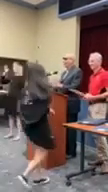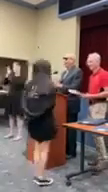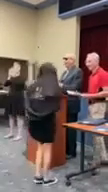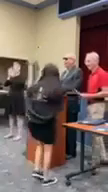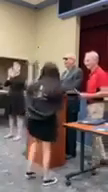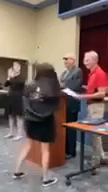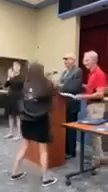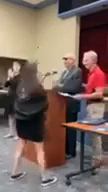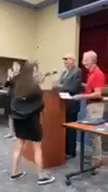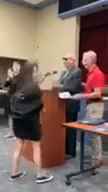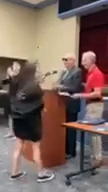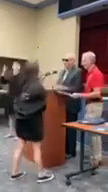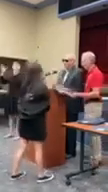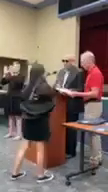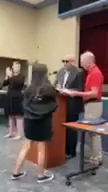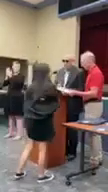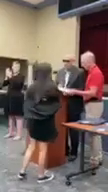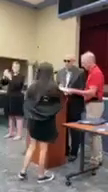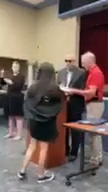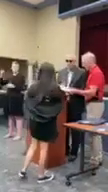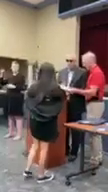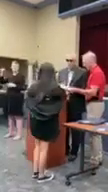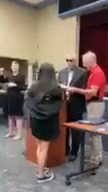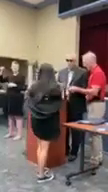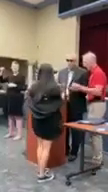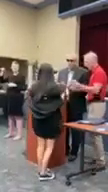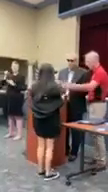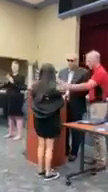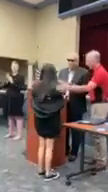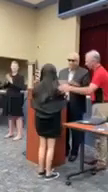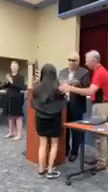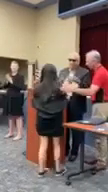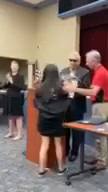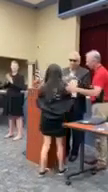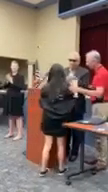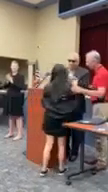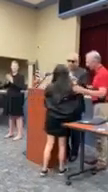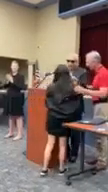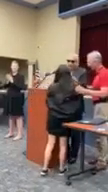Alexandria. Alexandria. Alexandria.